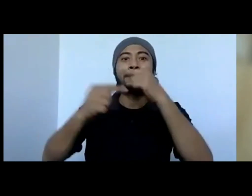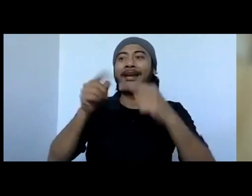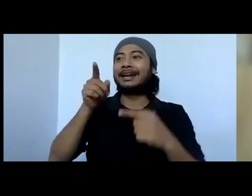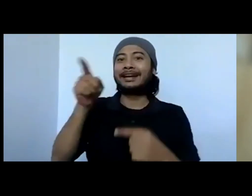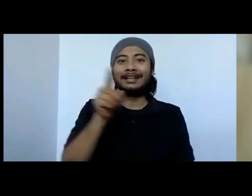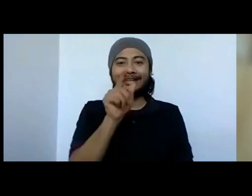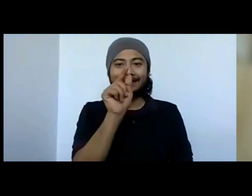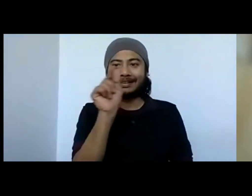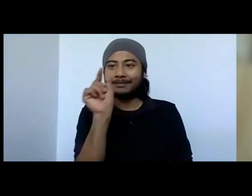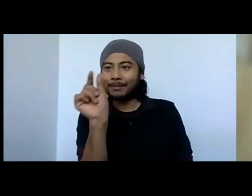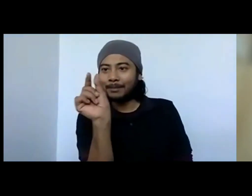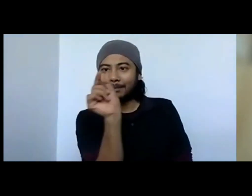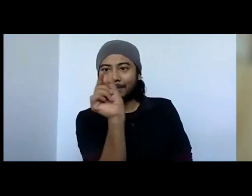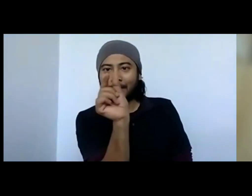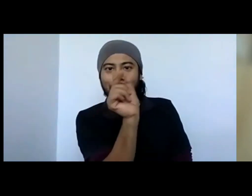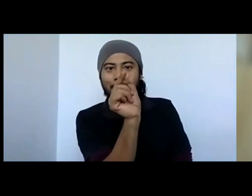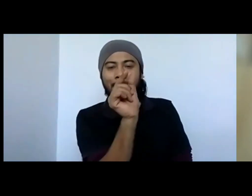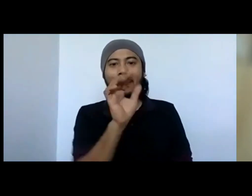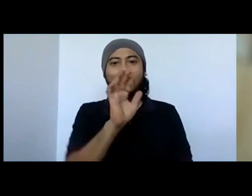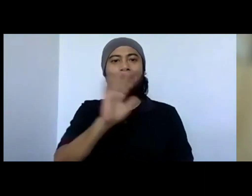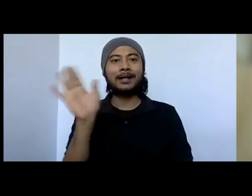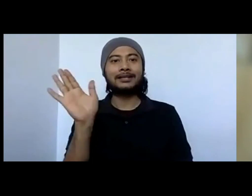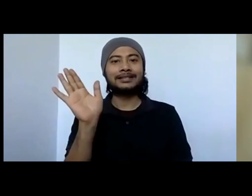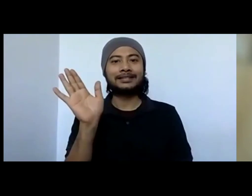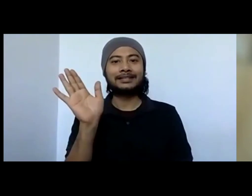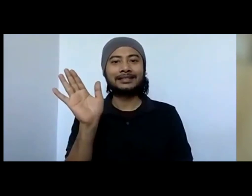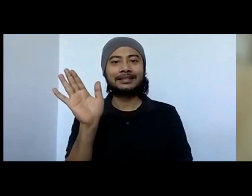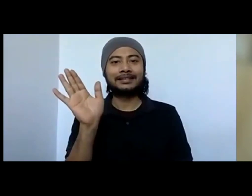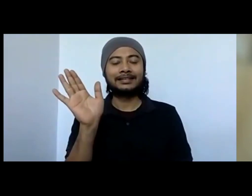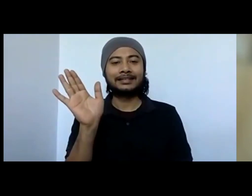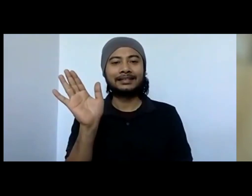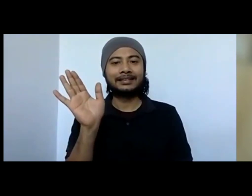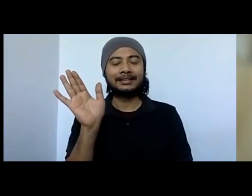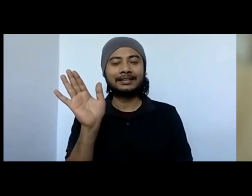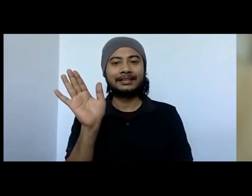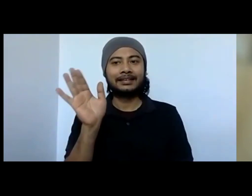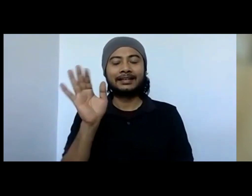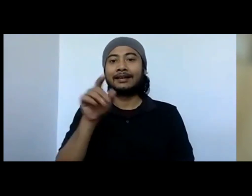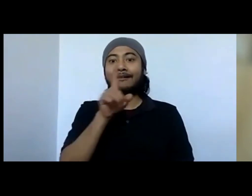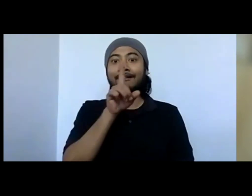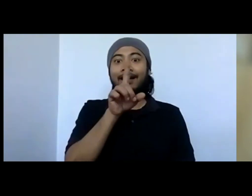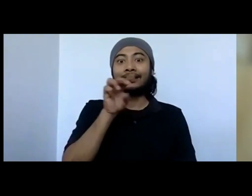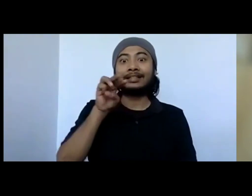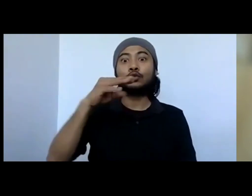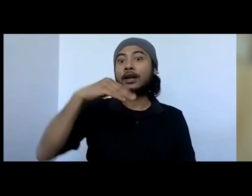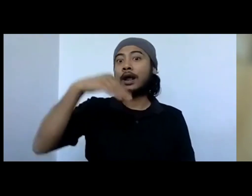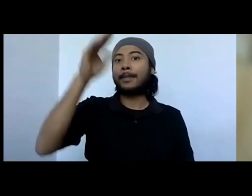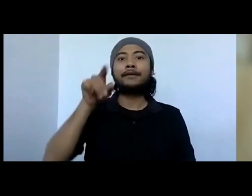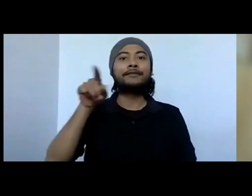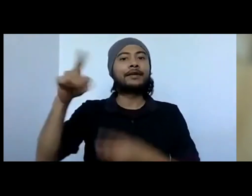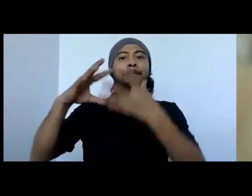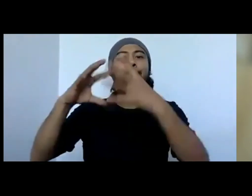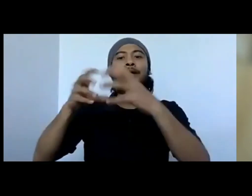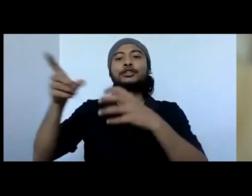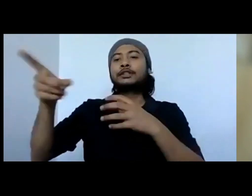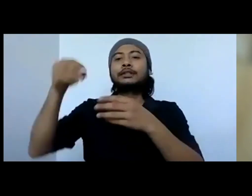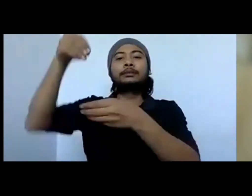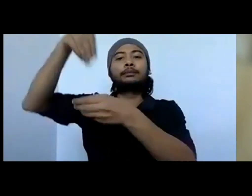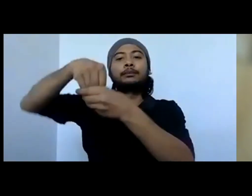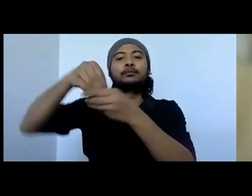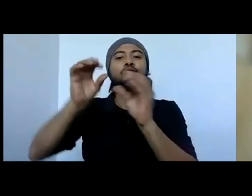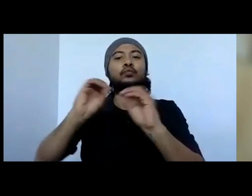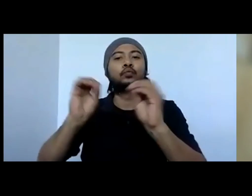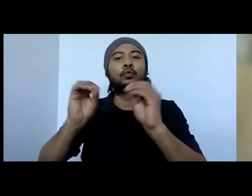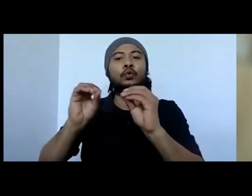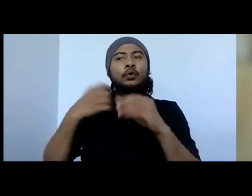calculator. It could only count till hundreds. If we had 1,000 or 10,000, it would have been somewhere